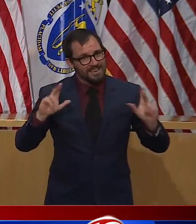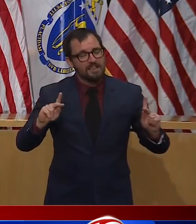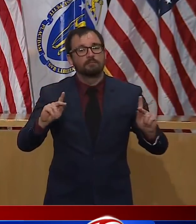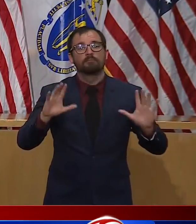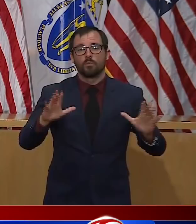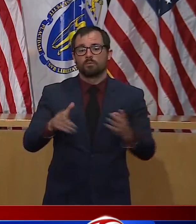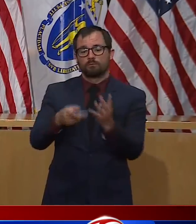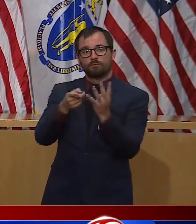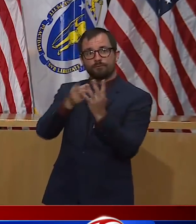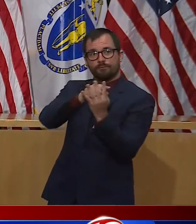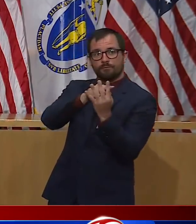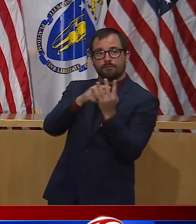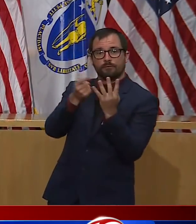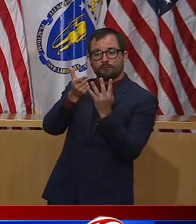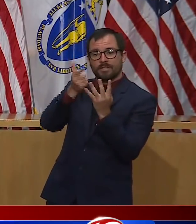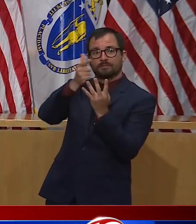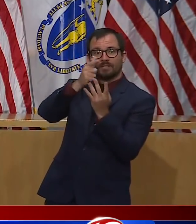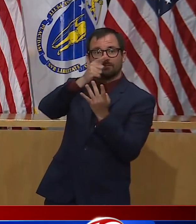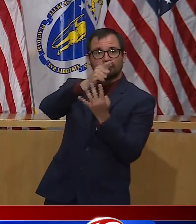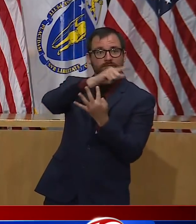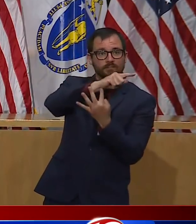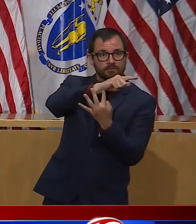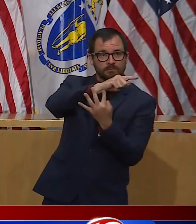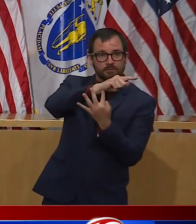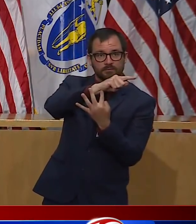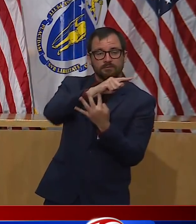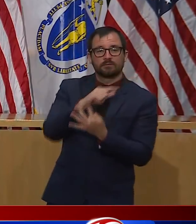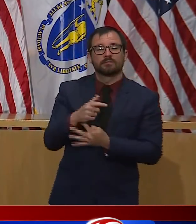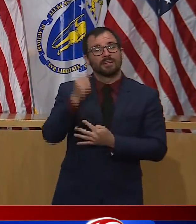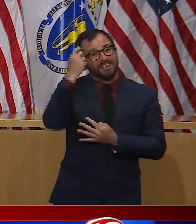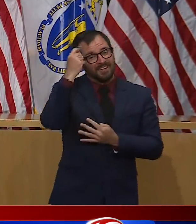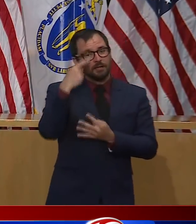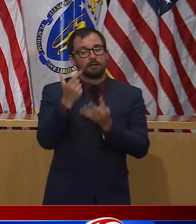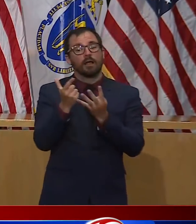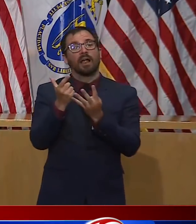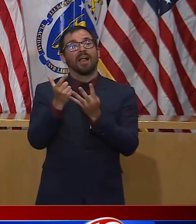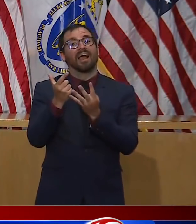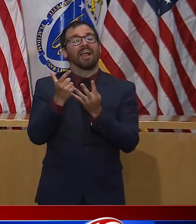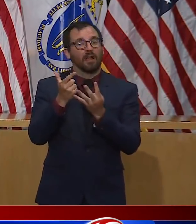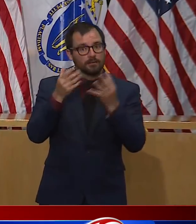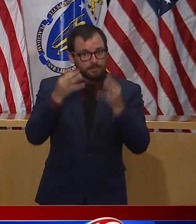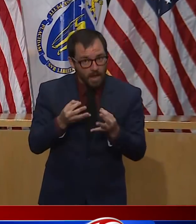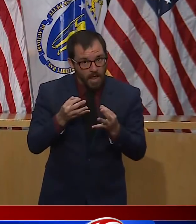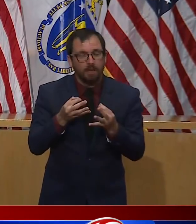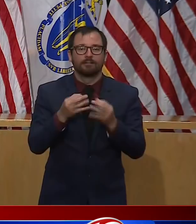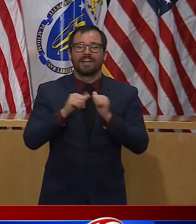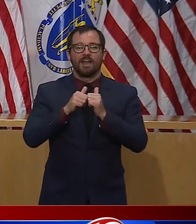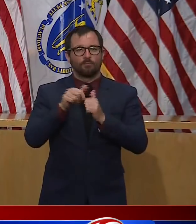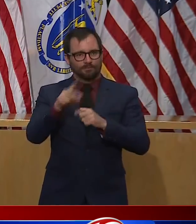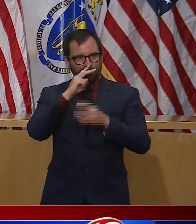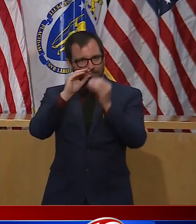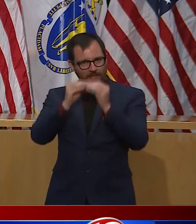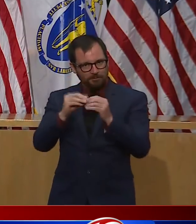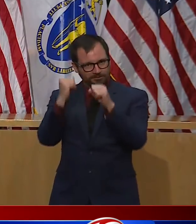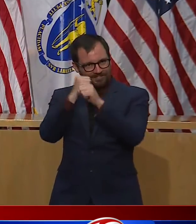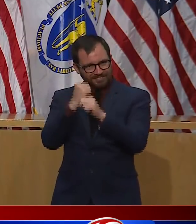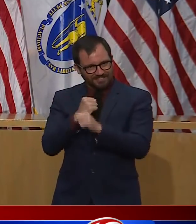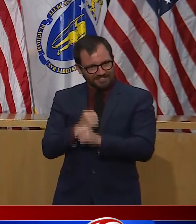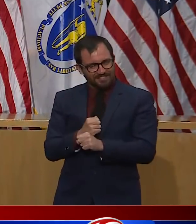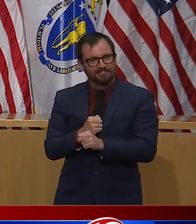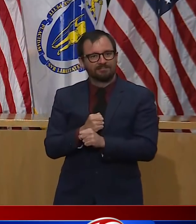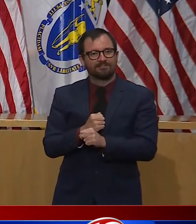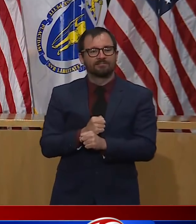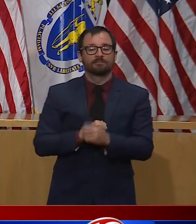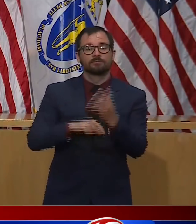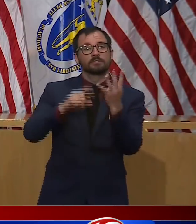it's appropriate to do so. Each phase will last at least three weeks, but may last longer if the public